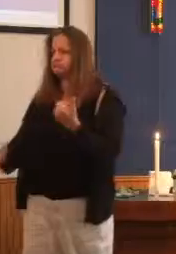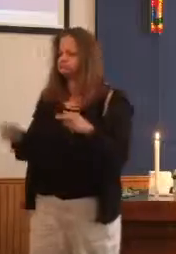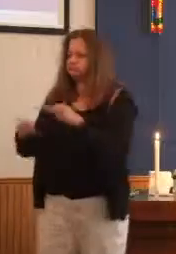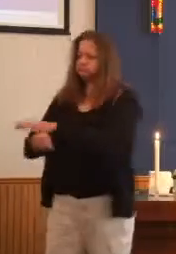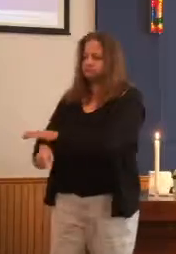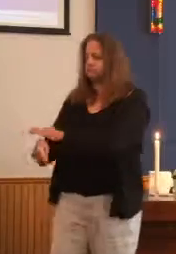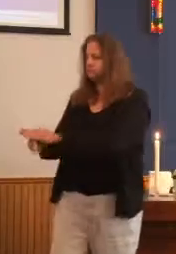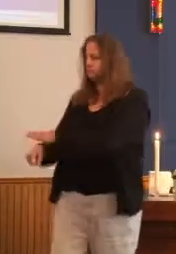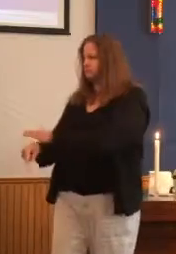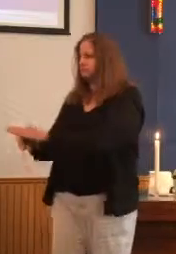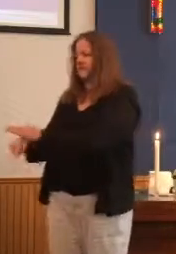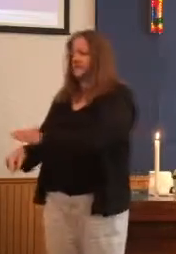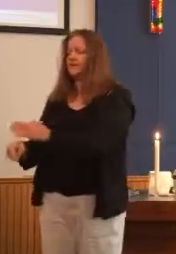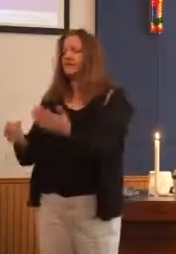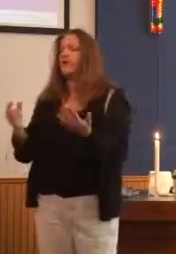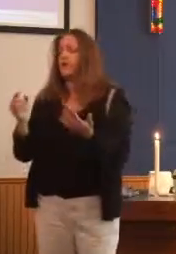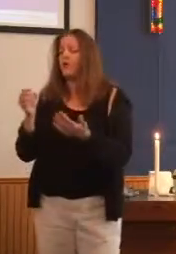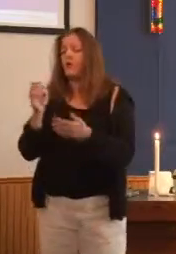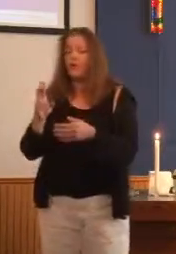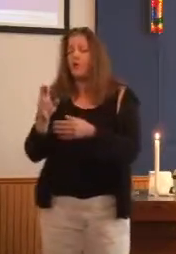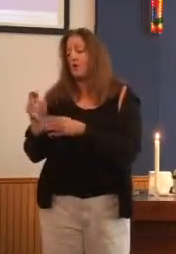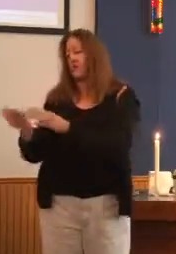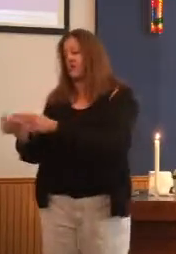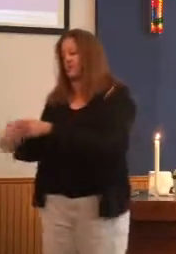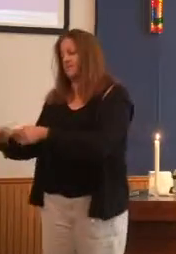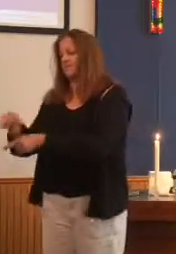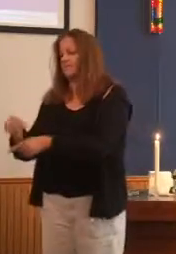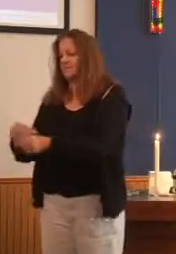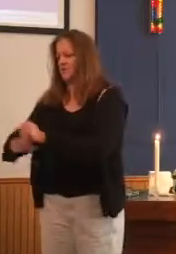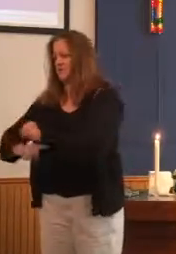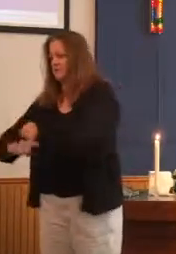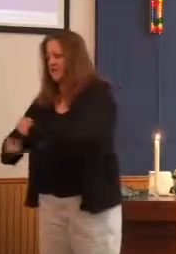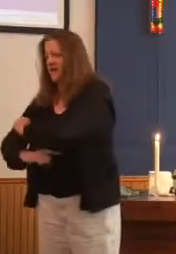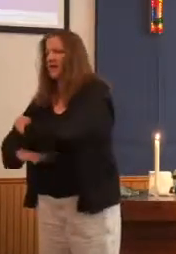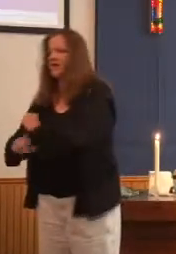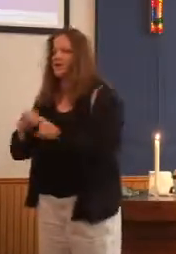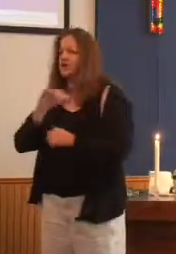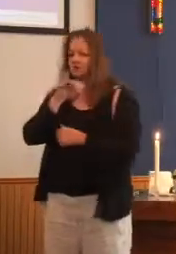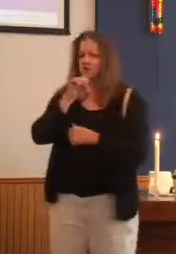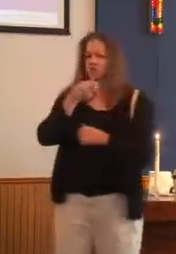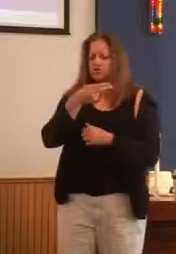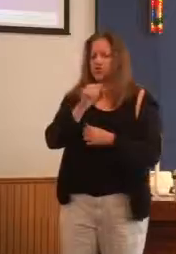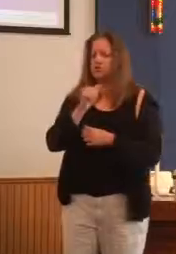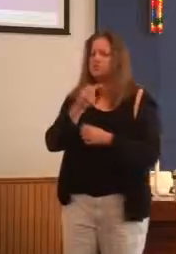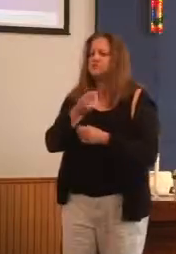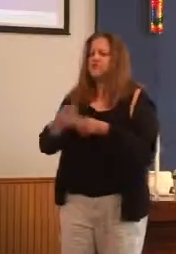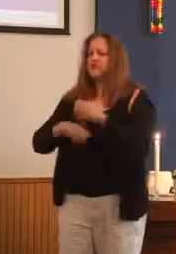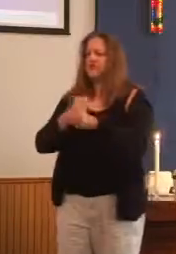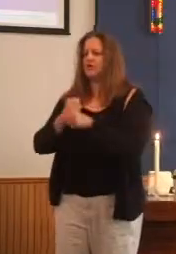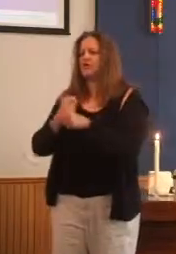Or at least the Canaanites were expelled by Joshua several hundred years later, but, hmm,